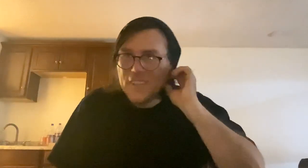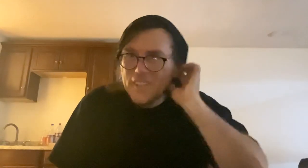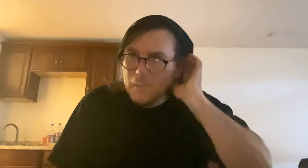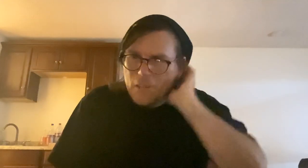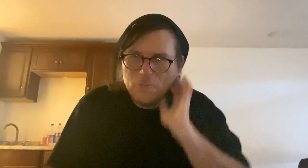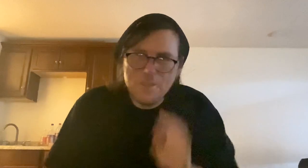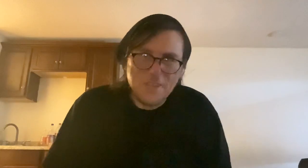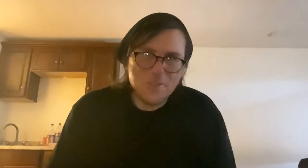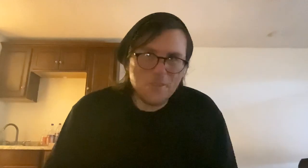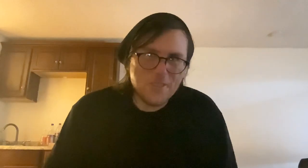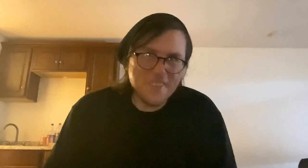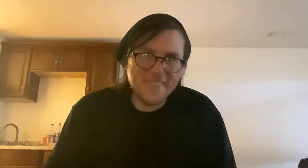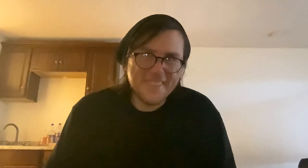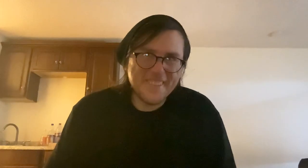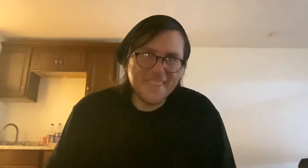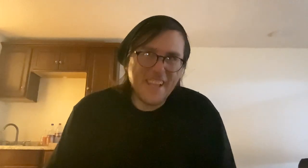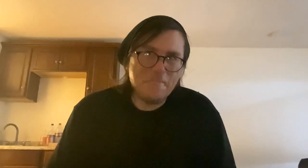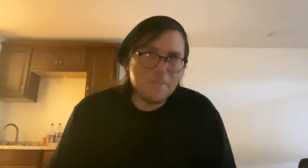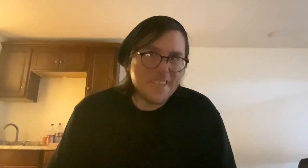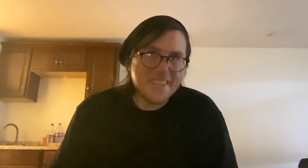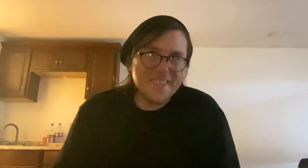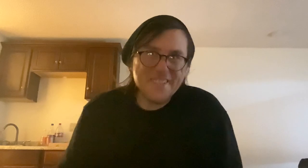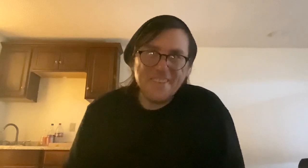But always make sure to have mistakes into it.